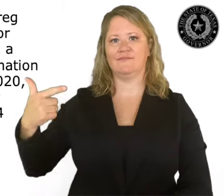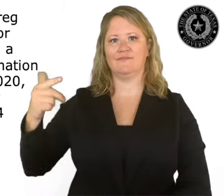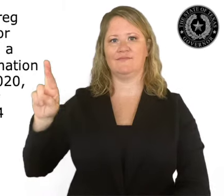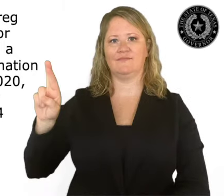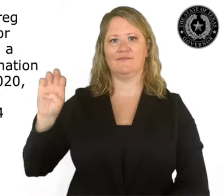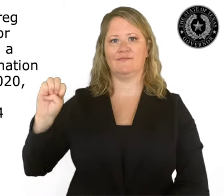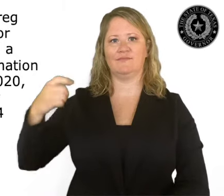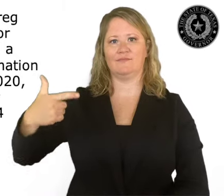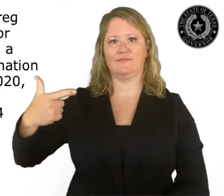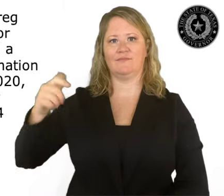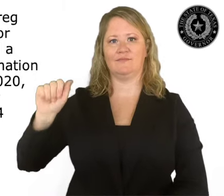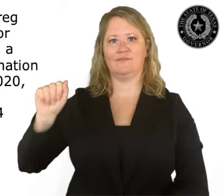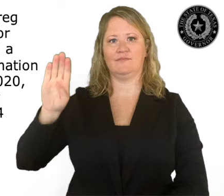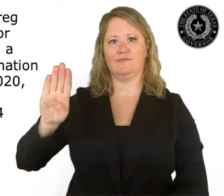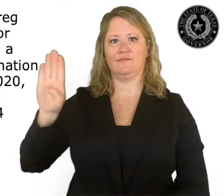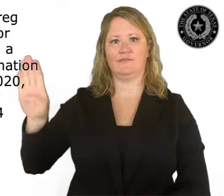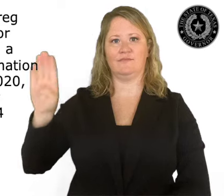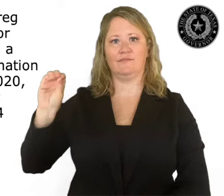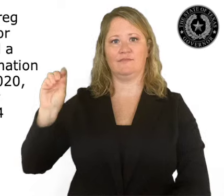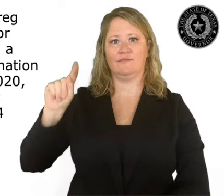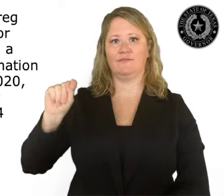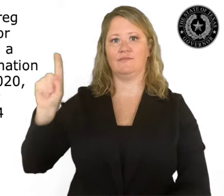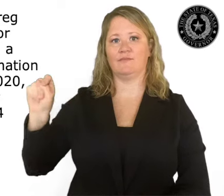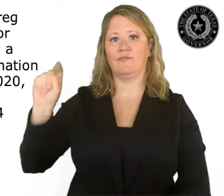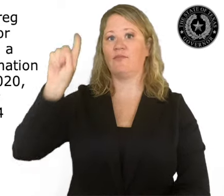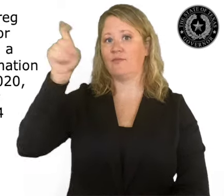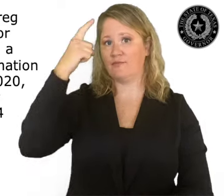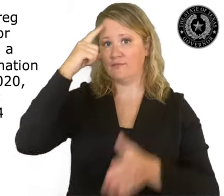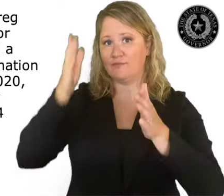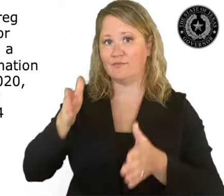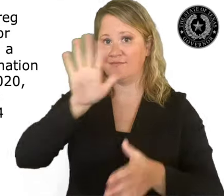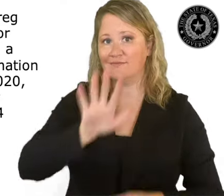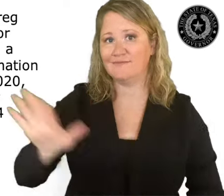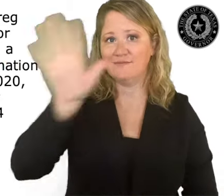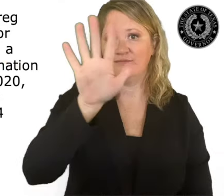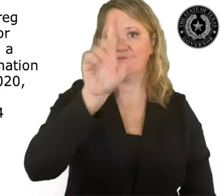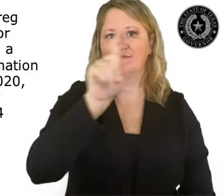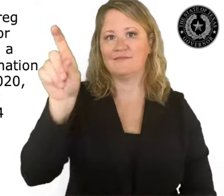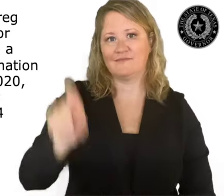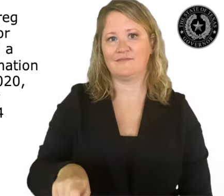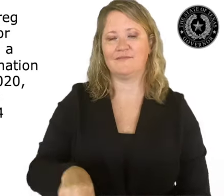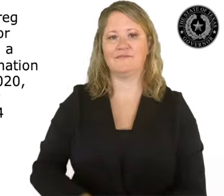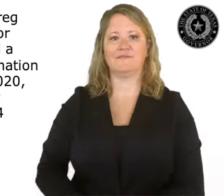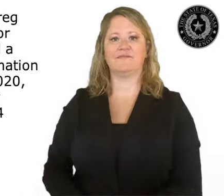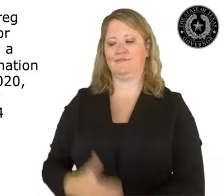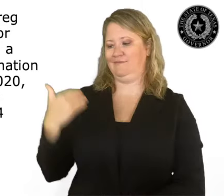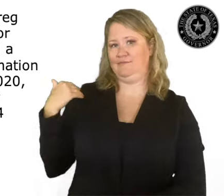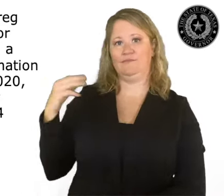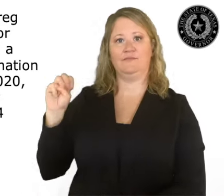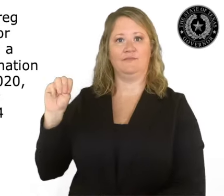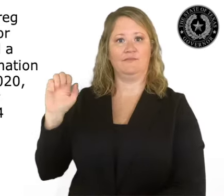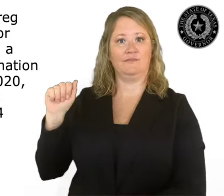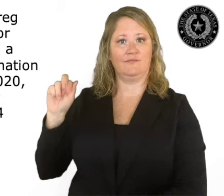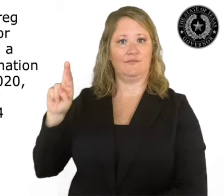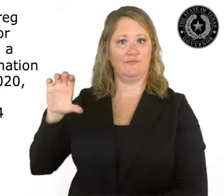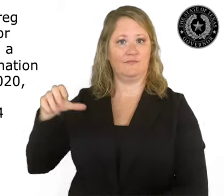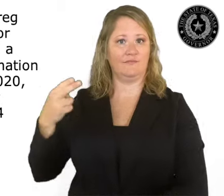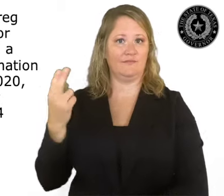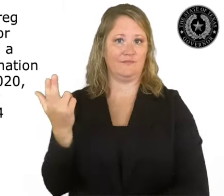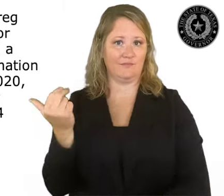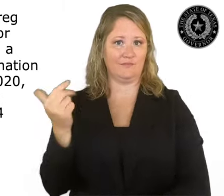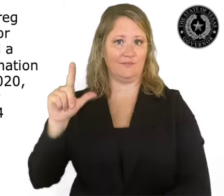Whereas, I, Greg Abbott, Governor of Texas, issued a disaster proclamation on March 13,